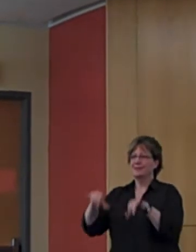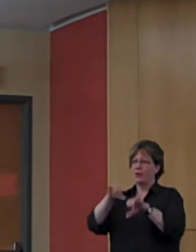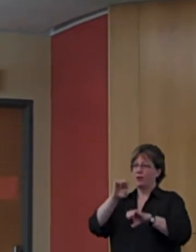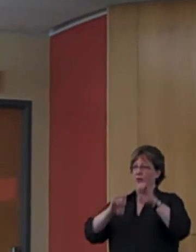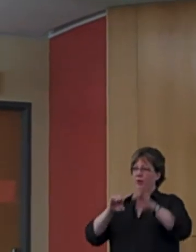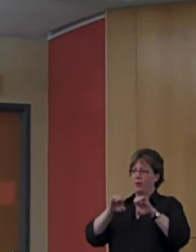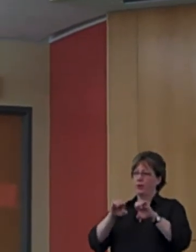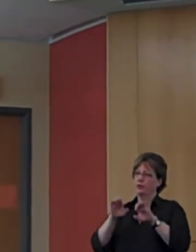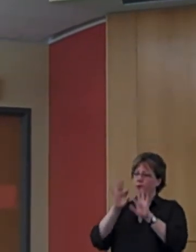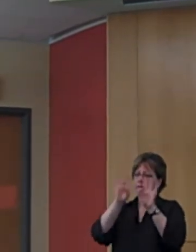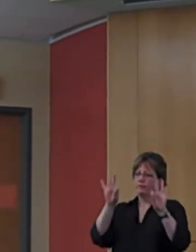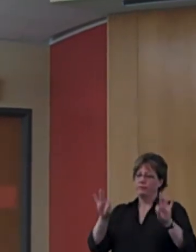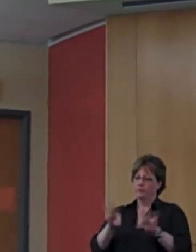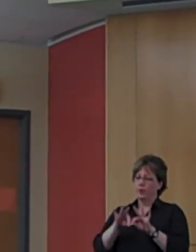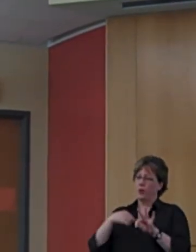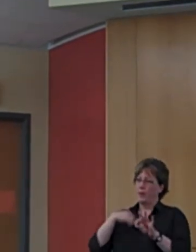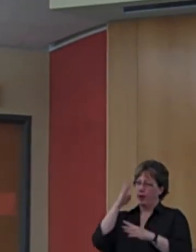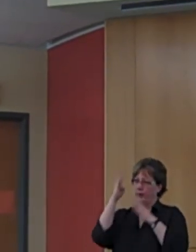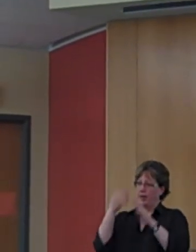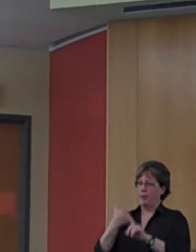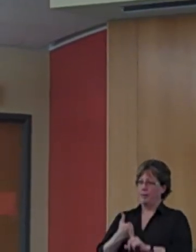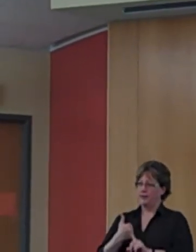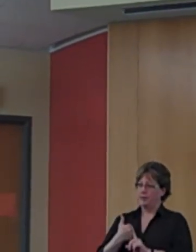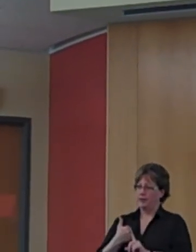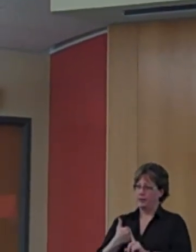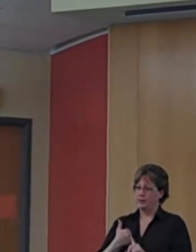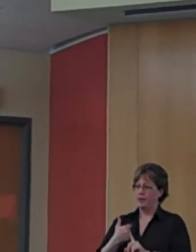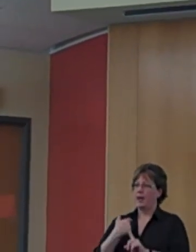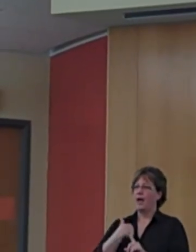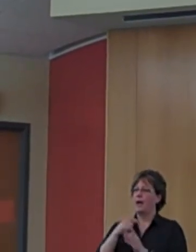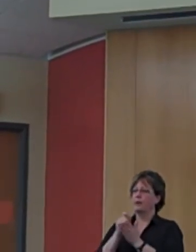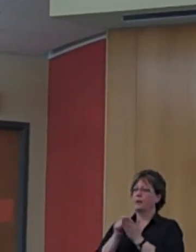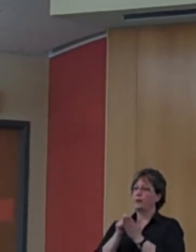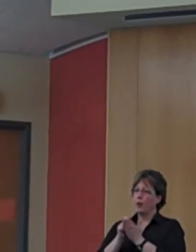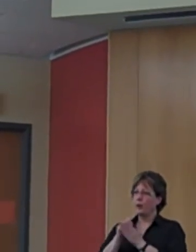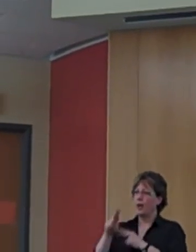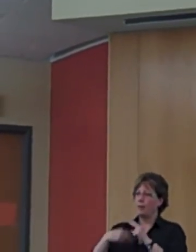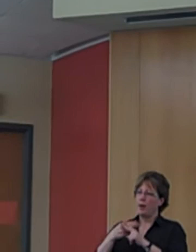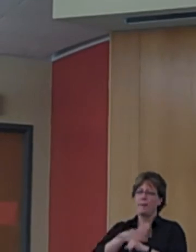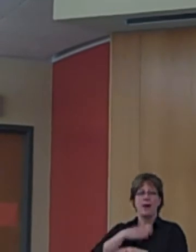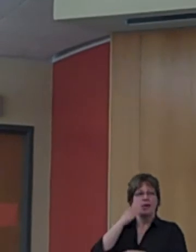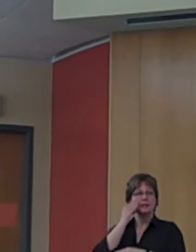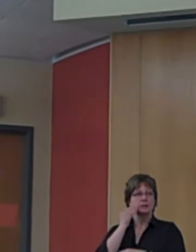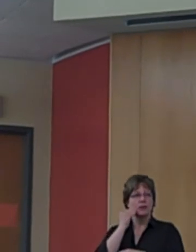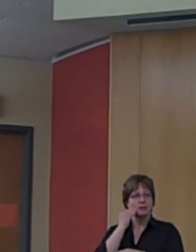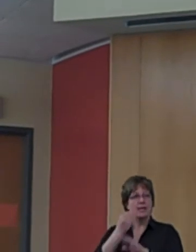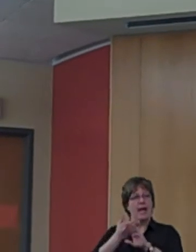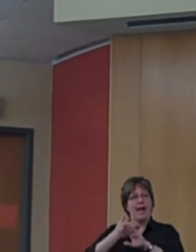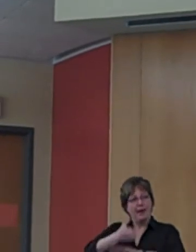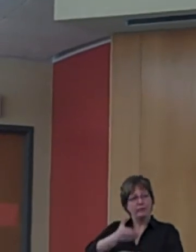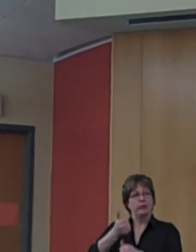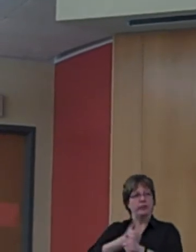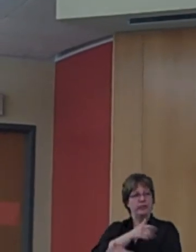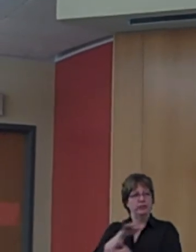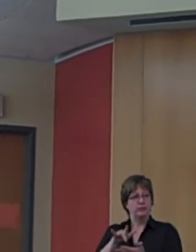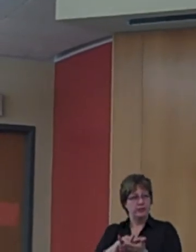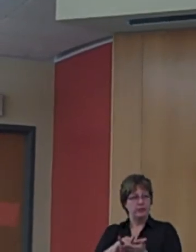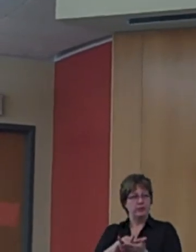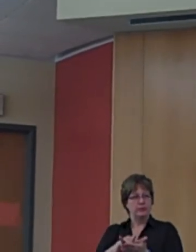devised, each initial visit was followed by a written reflection on my experience at each center, complete with commentary that included class